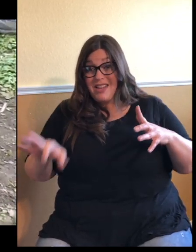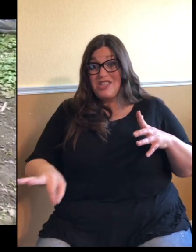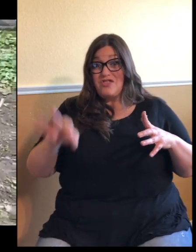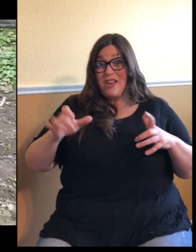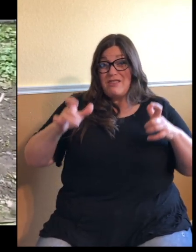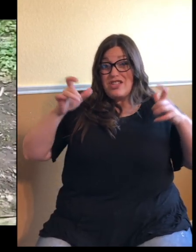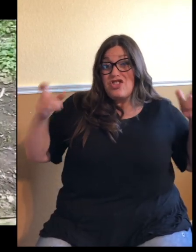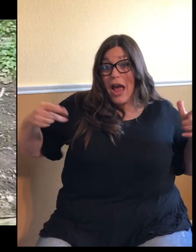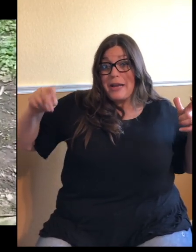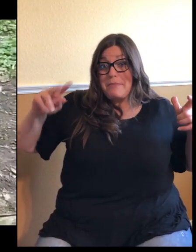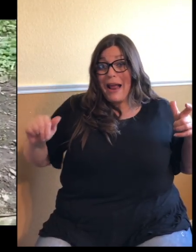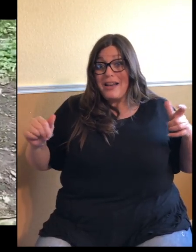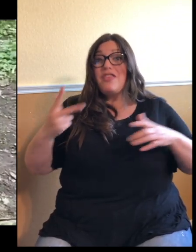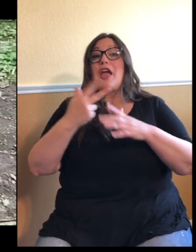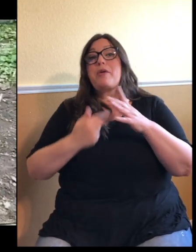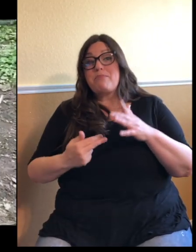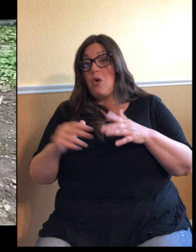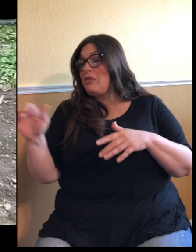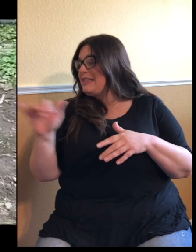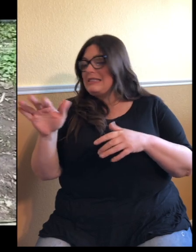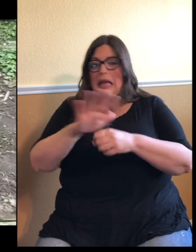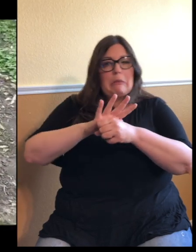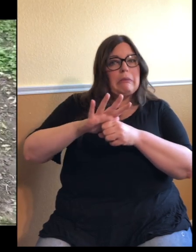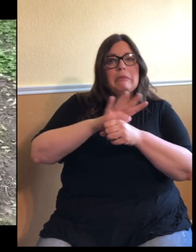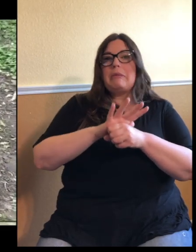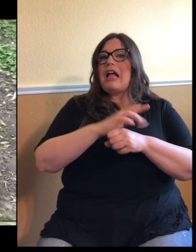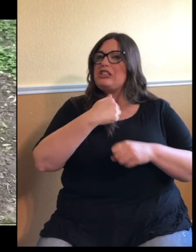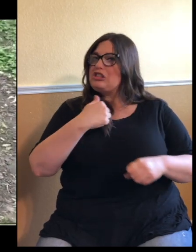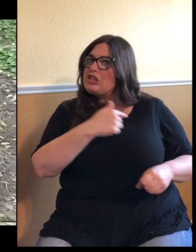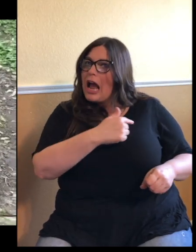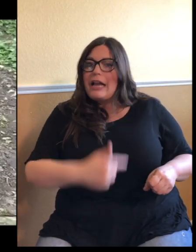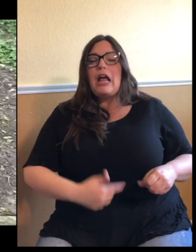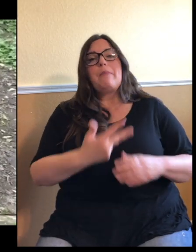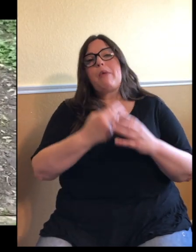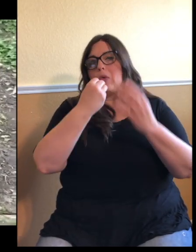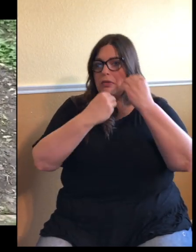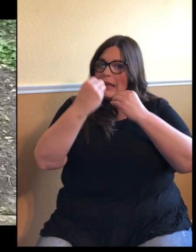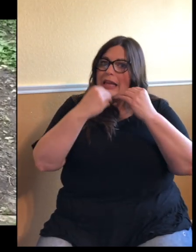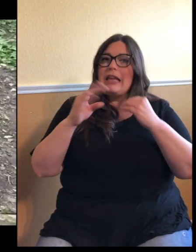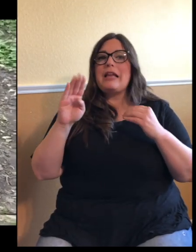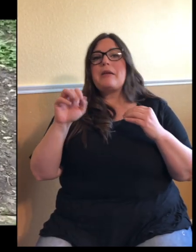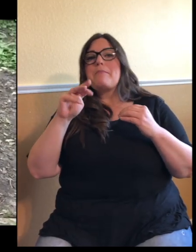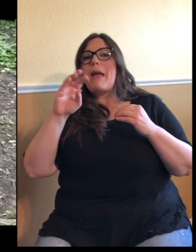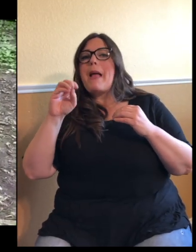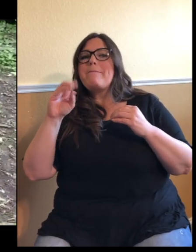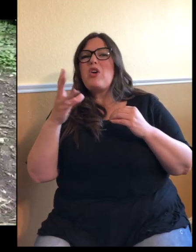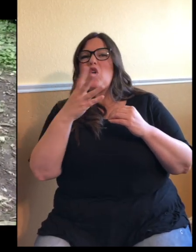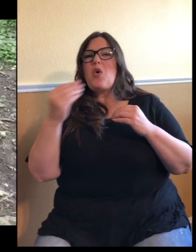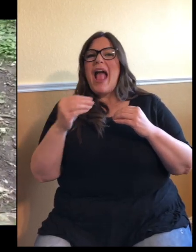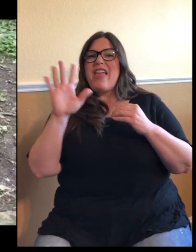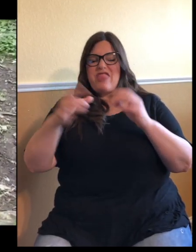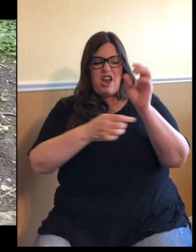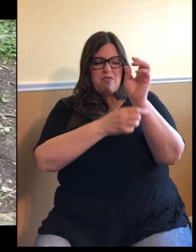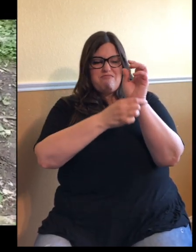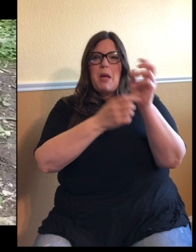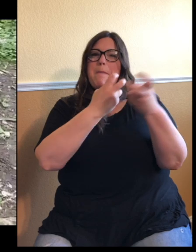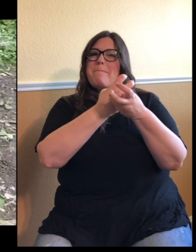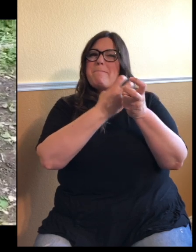China. They both are carnivores. eat primarily bamboo. And they both have elongated wrist bones that act like a pseudo thumb. So they assumed that they were related.